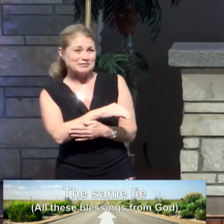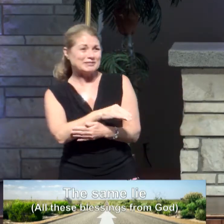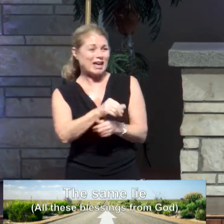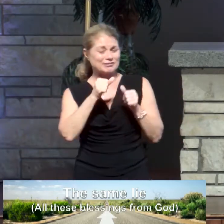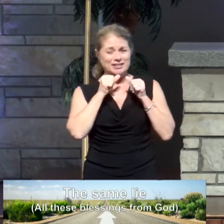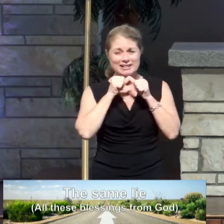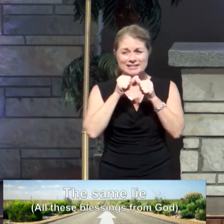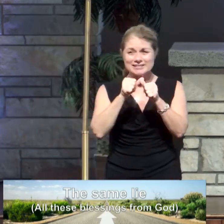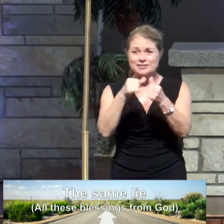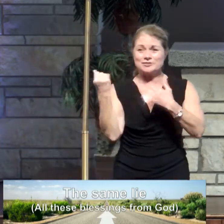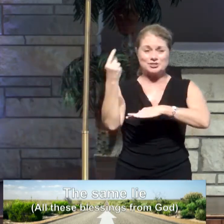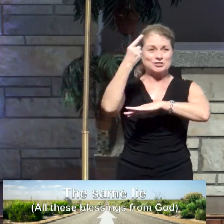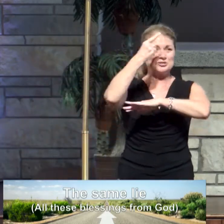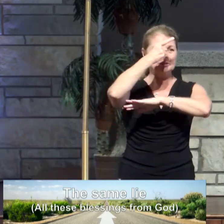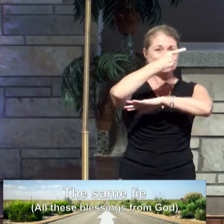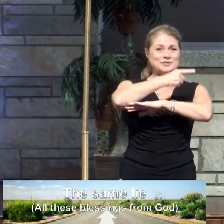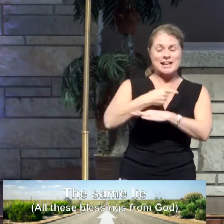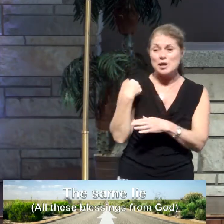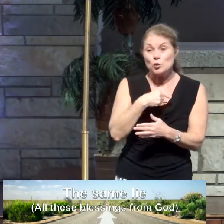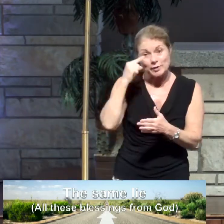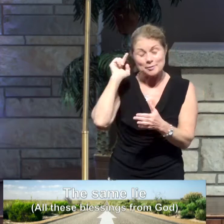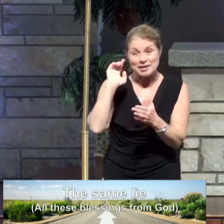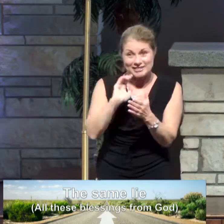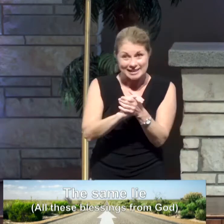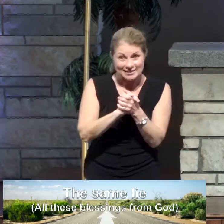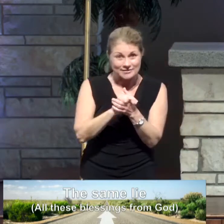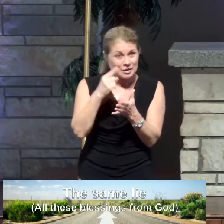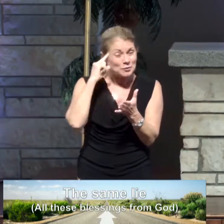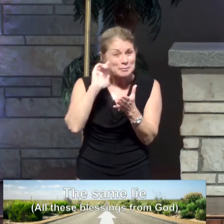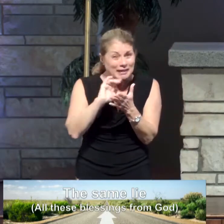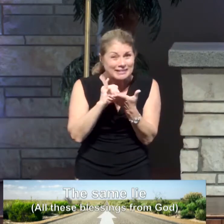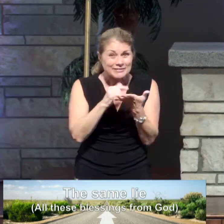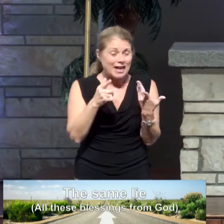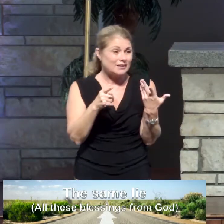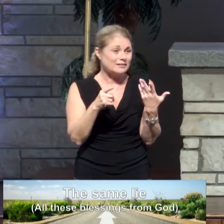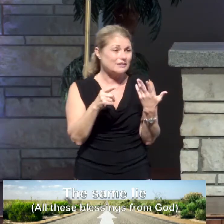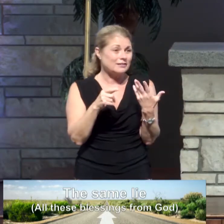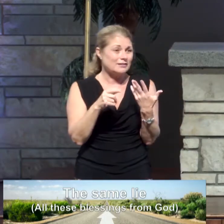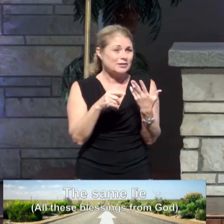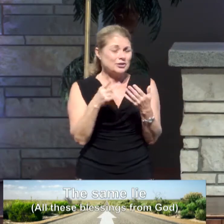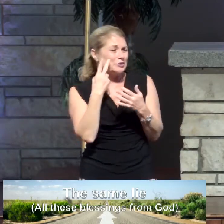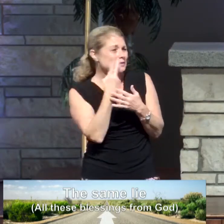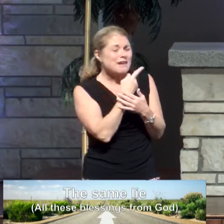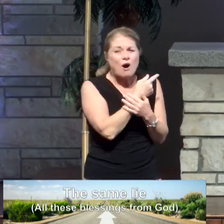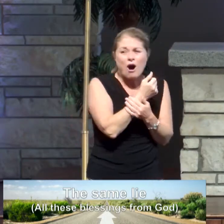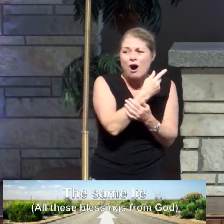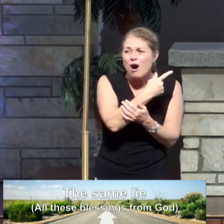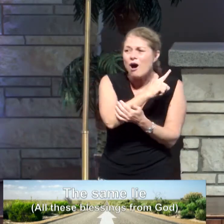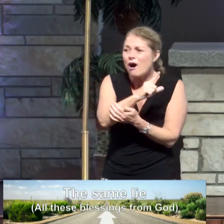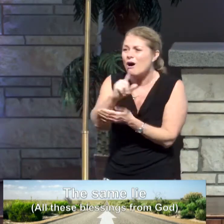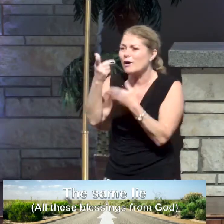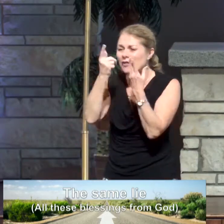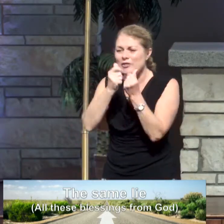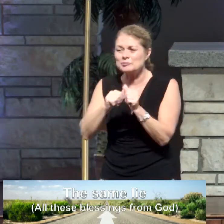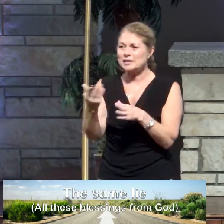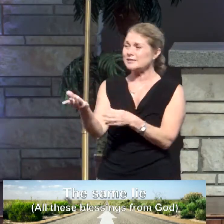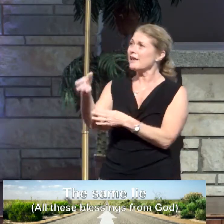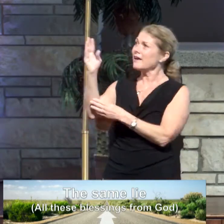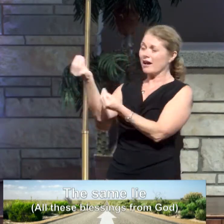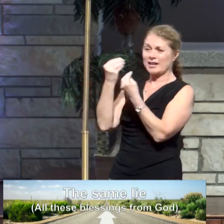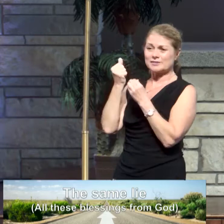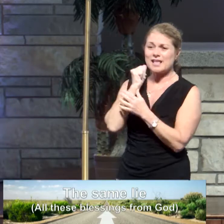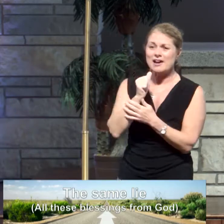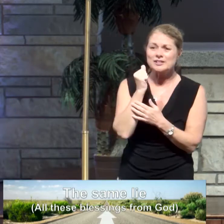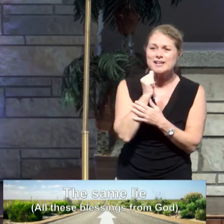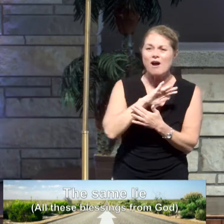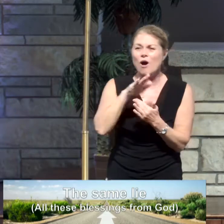today. And we believe it. I mean, you look at all the blessings that God bestows upon us every day. You look